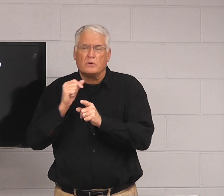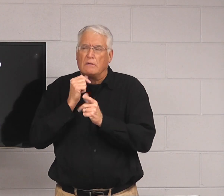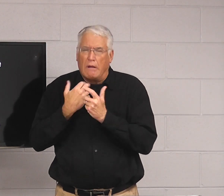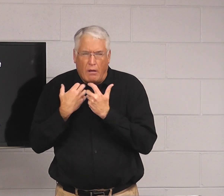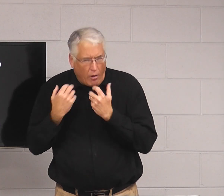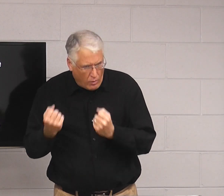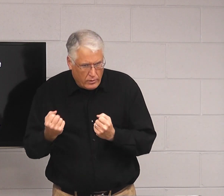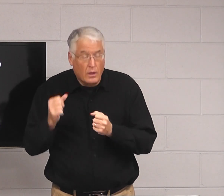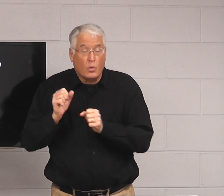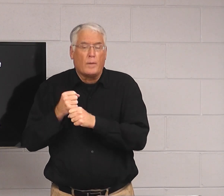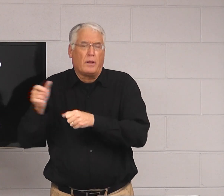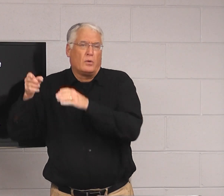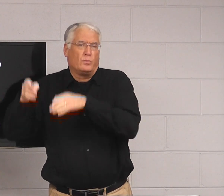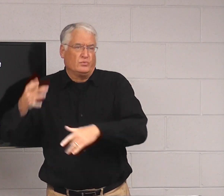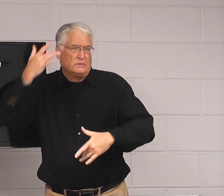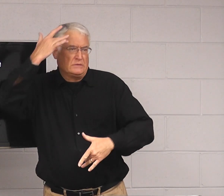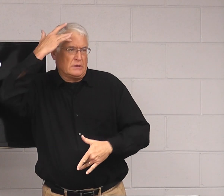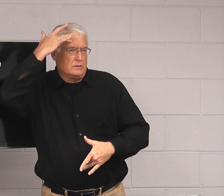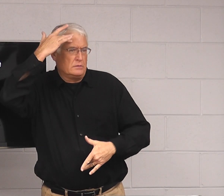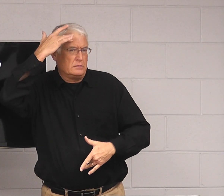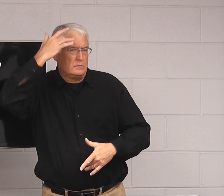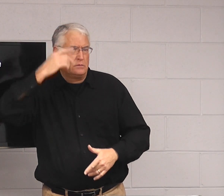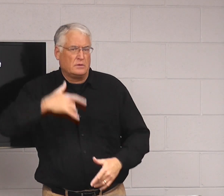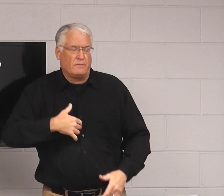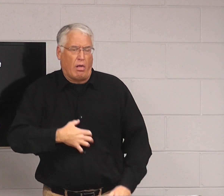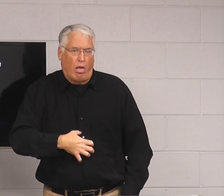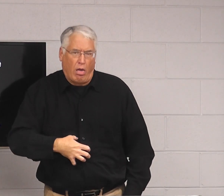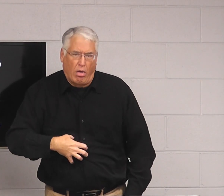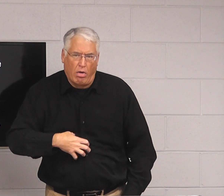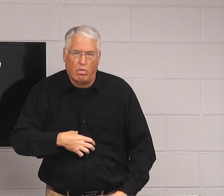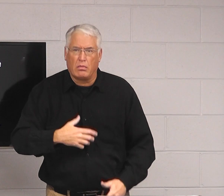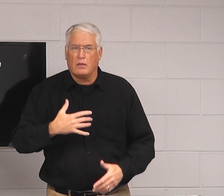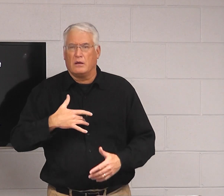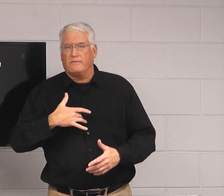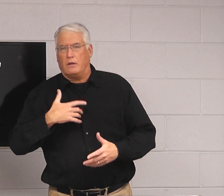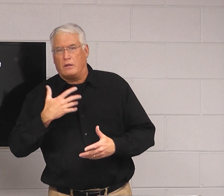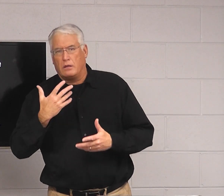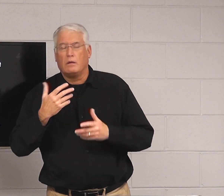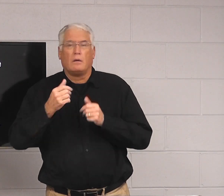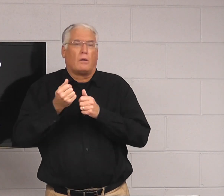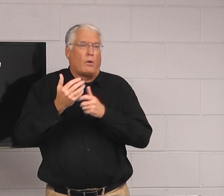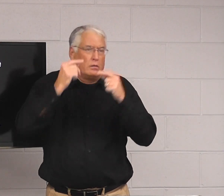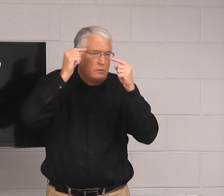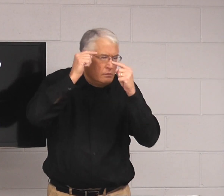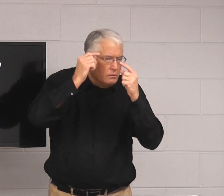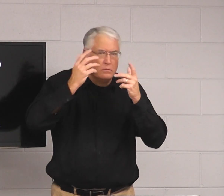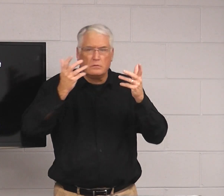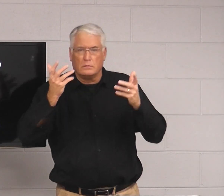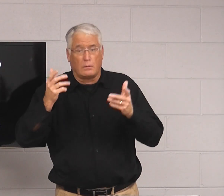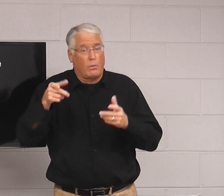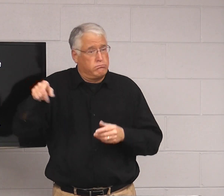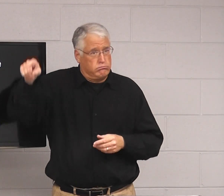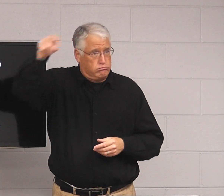inappropriate words and unwholesome things. It could make that person sick. If they could feel disgusted, it cause a headache.